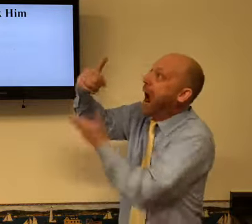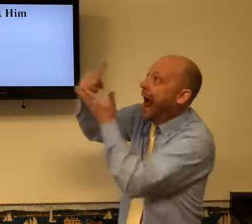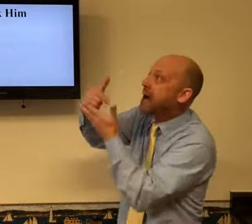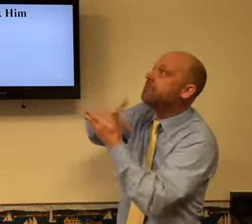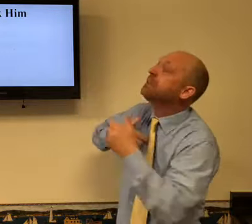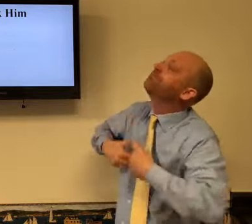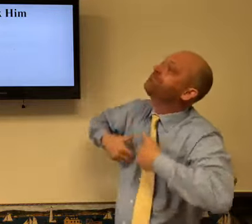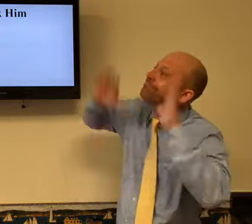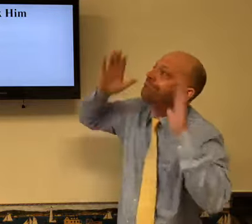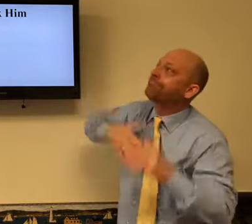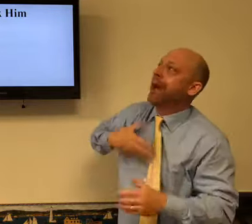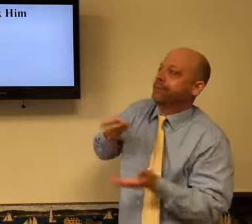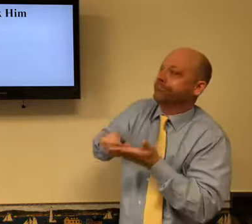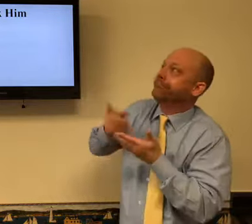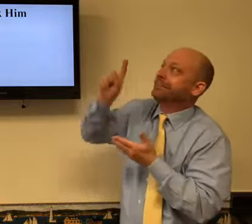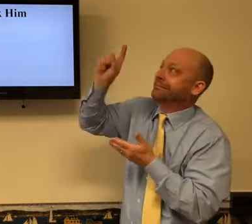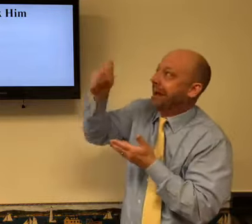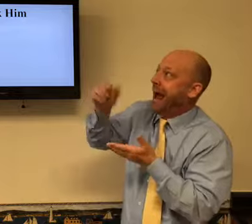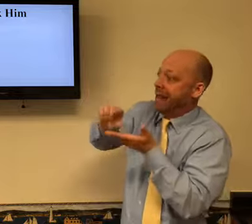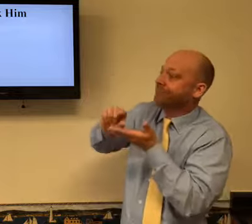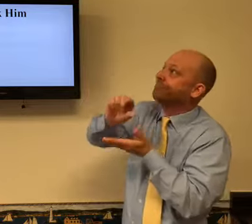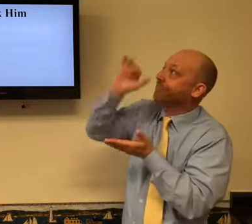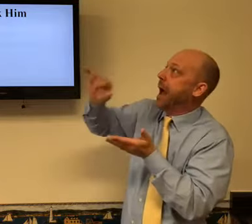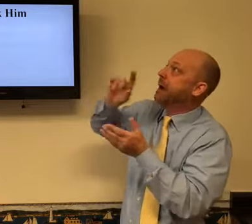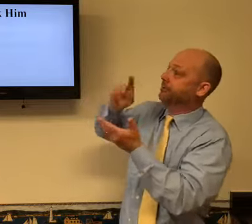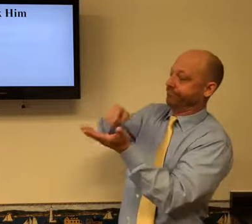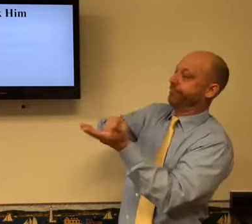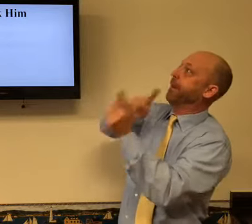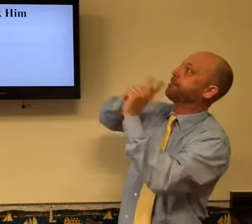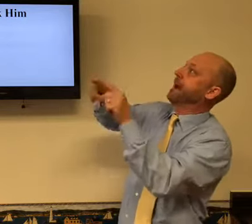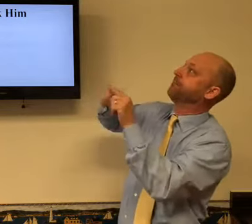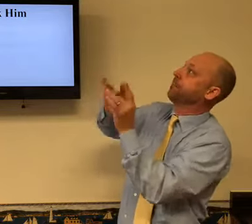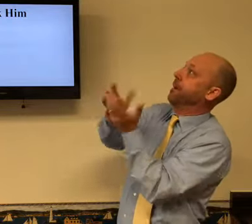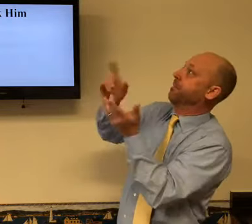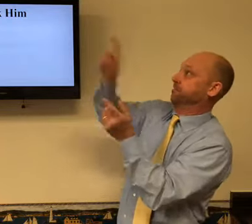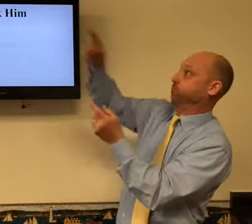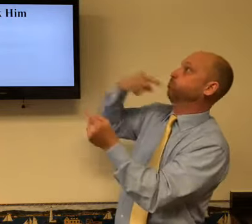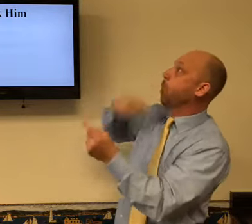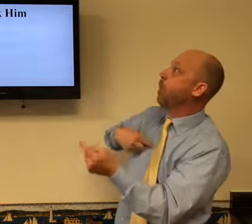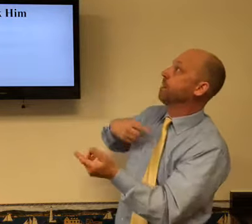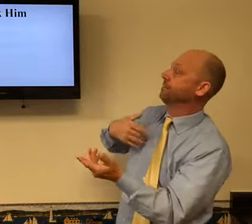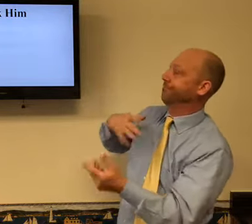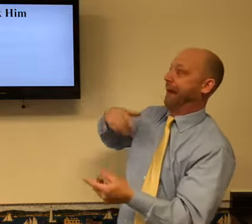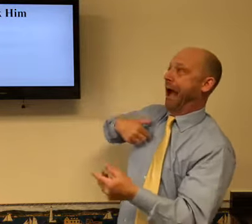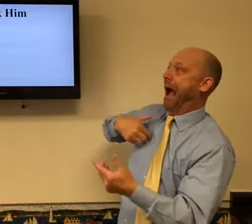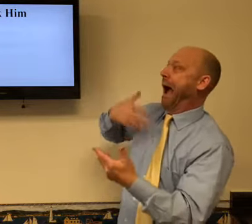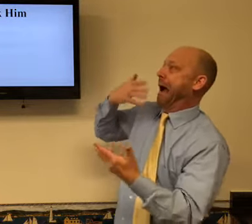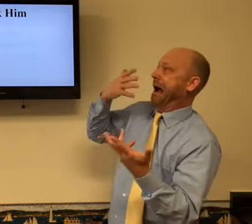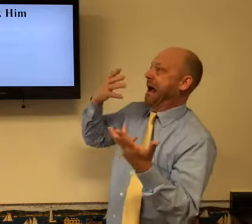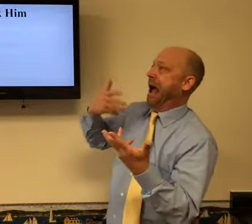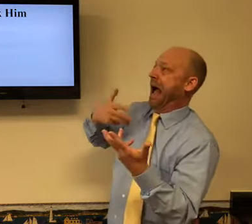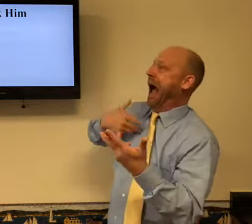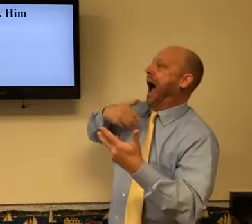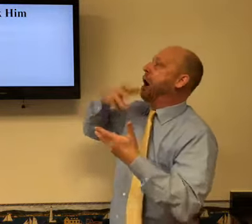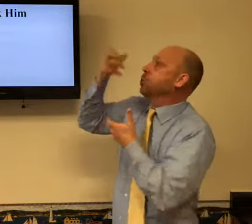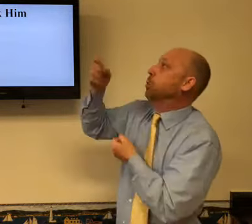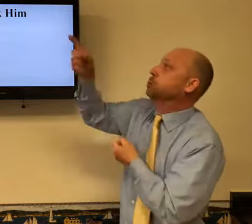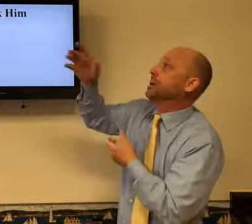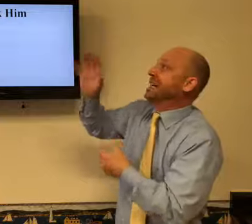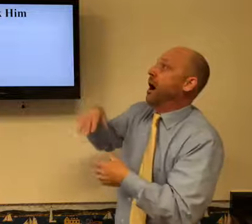I'm asking you to help me, Lord, to give my sacrifice, my tithes. I may not have it to give, but I'm going to